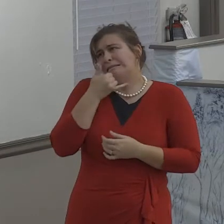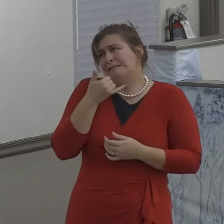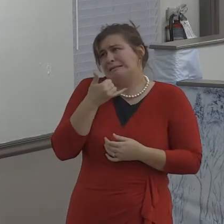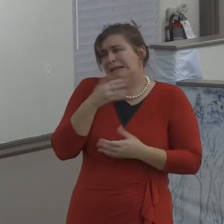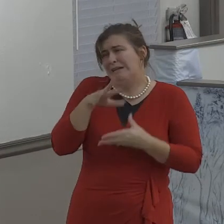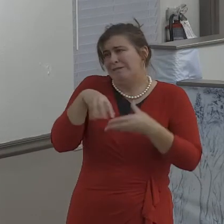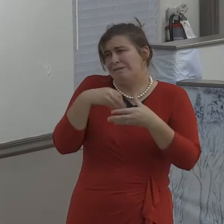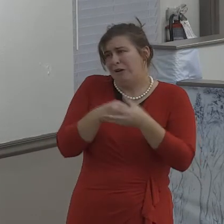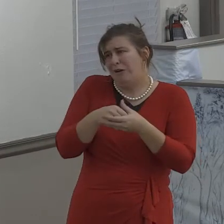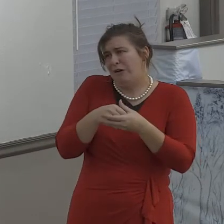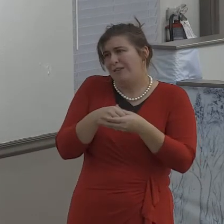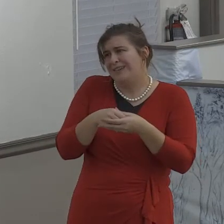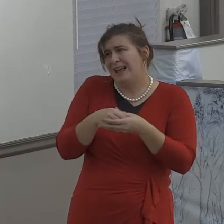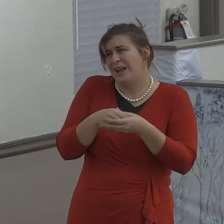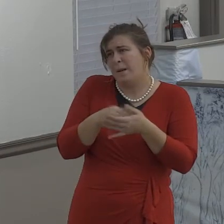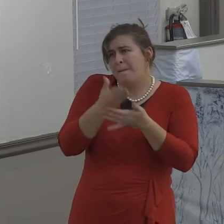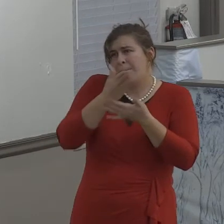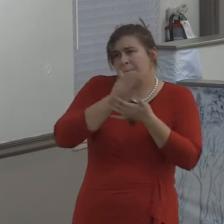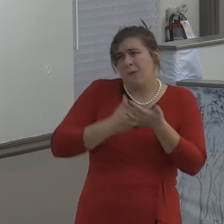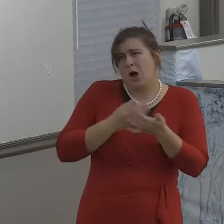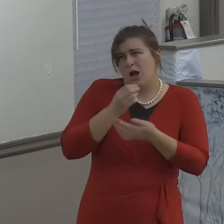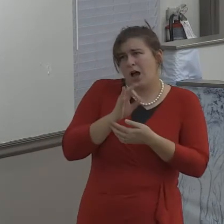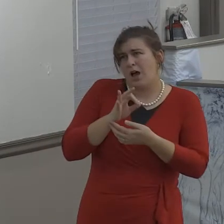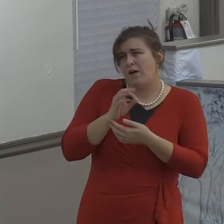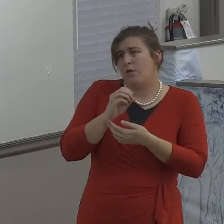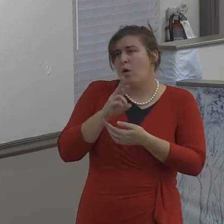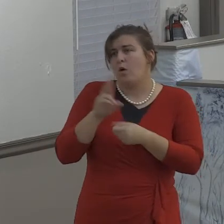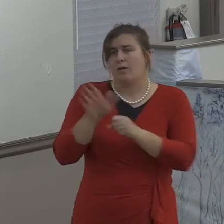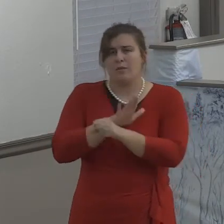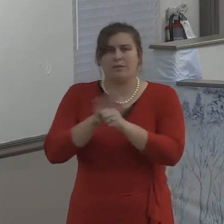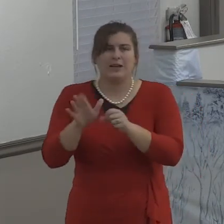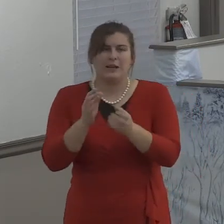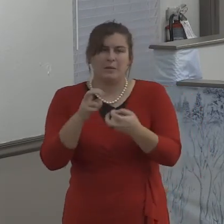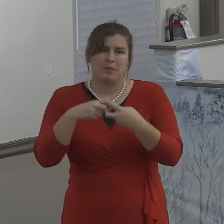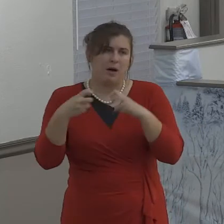whether it's asked for. By the way